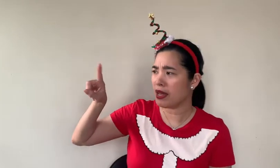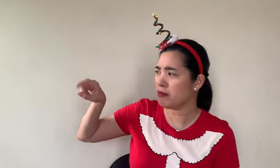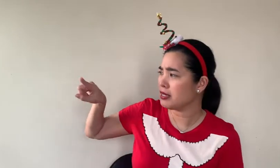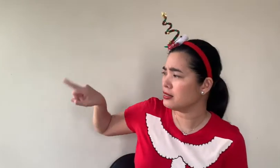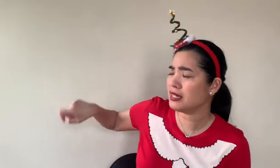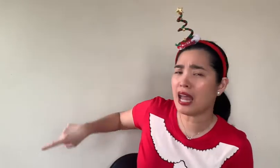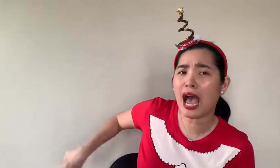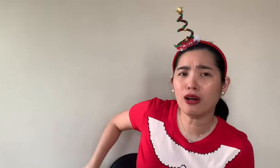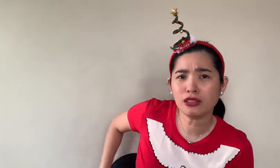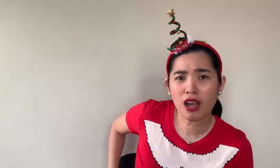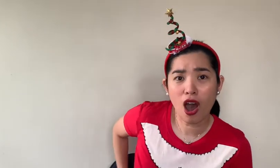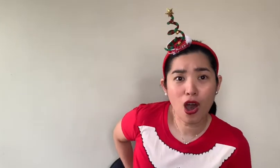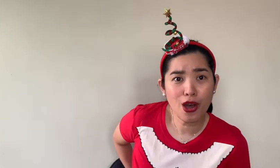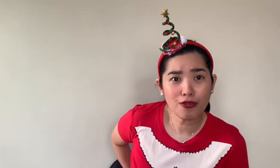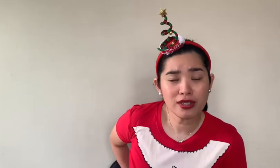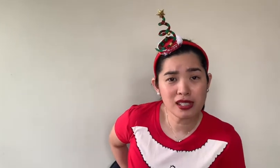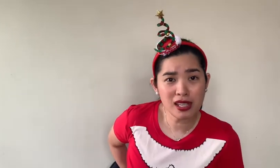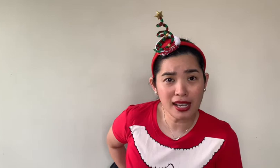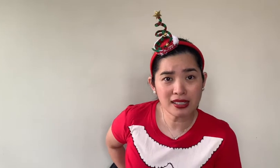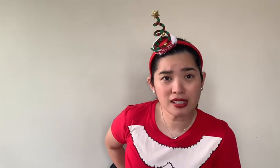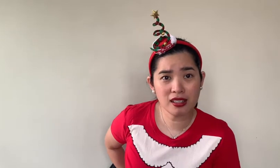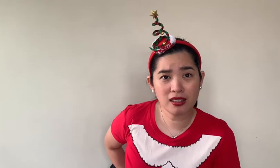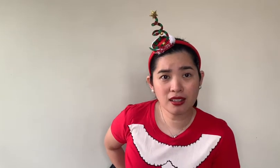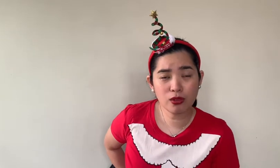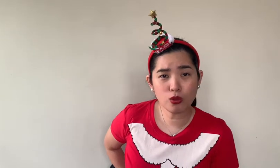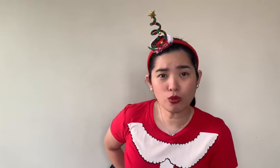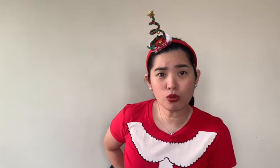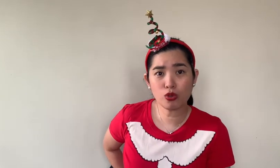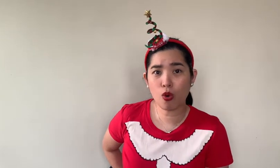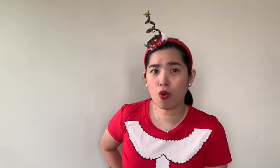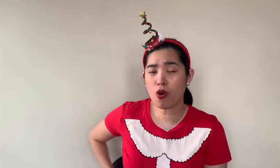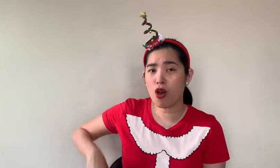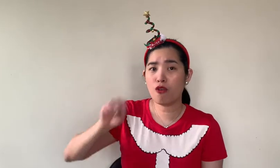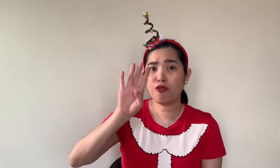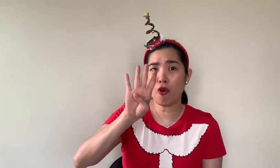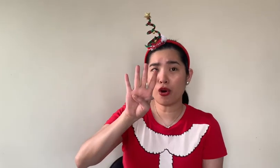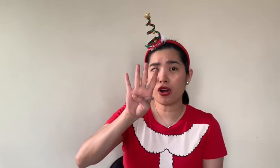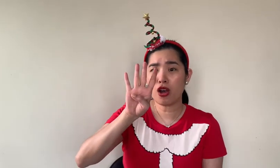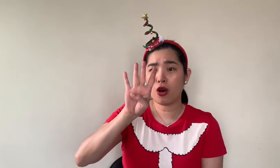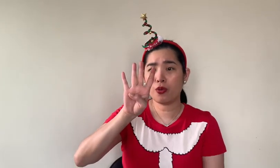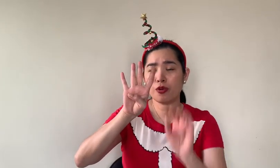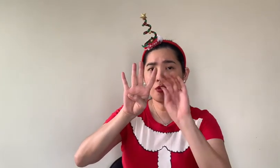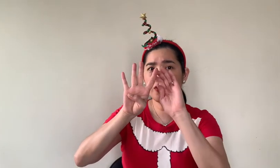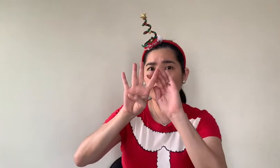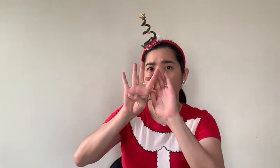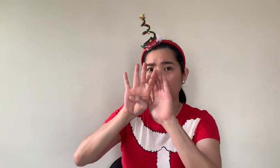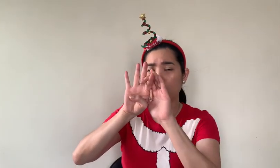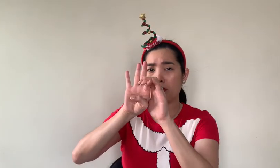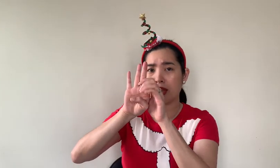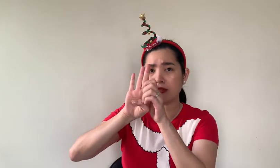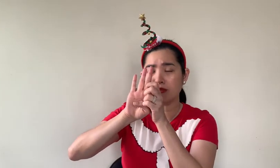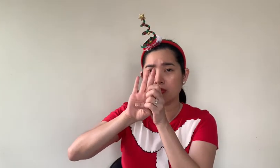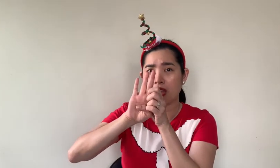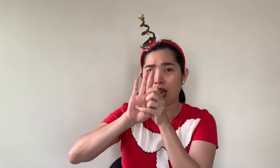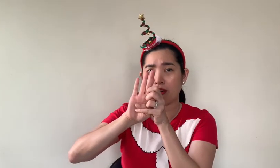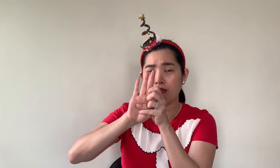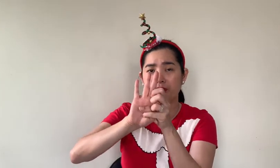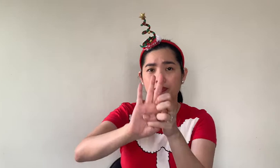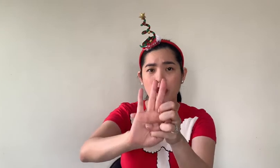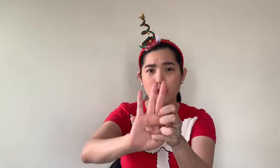melted out of sight. Right. Oh, so four. We remove another snowman. We have, how many